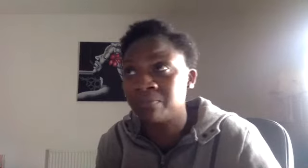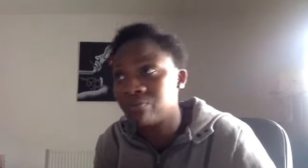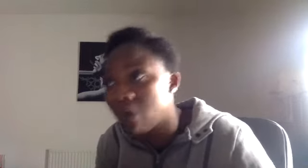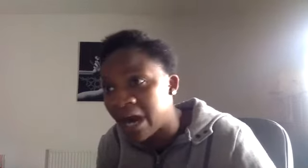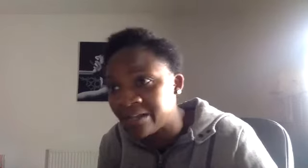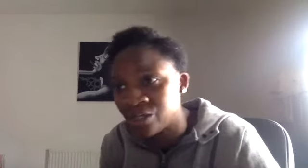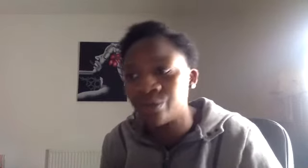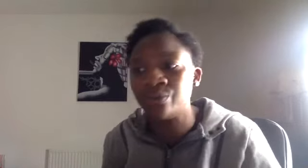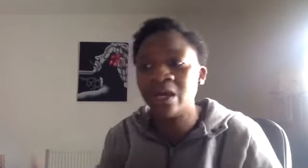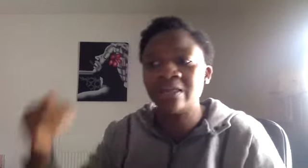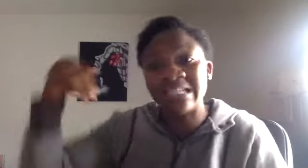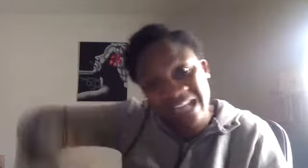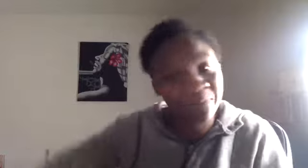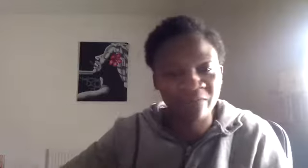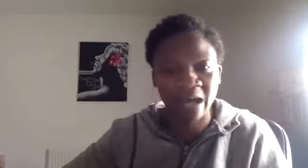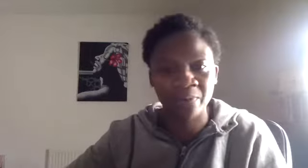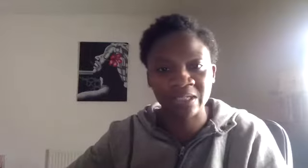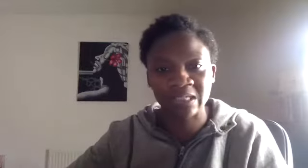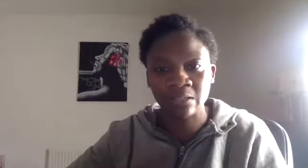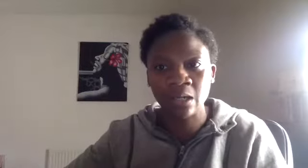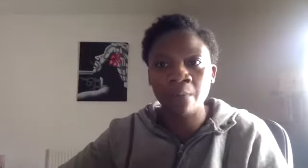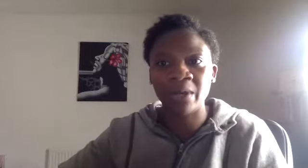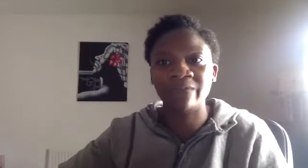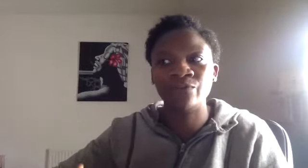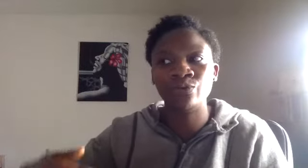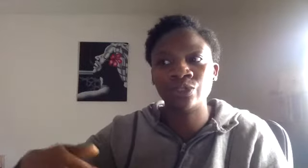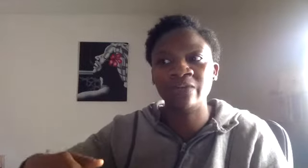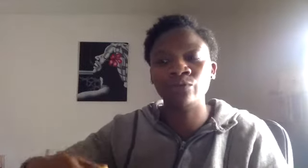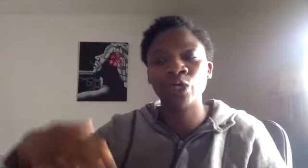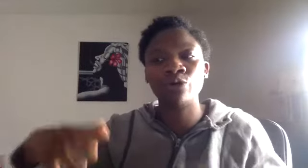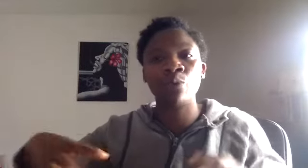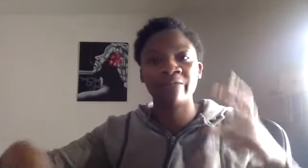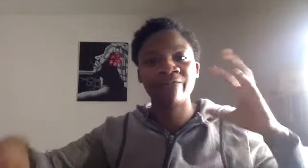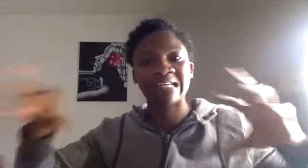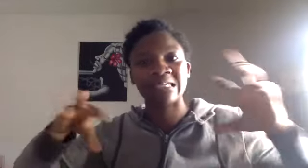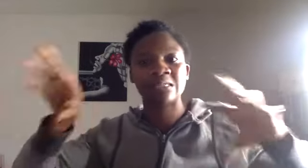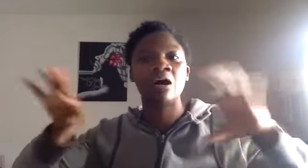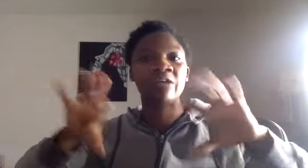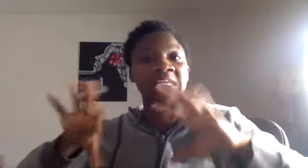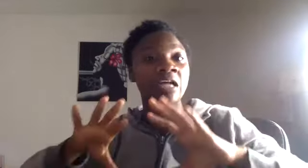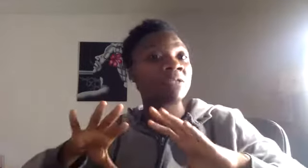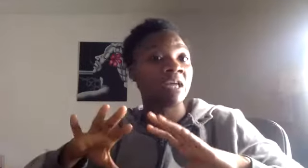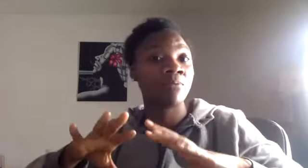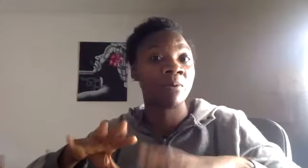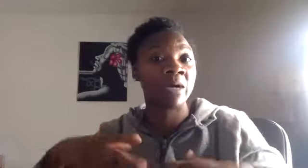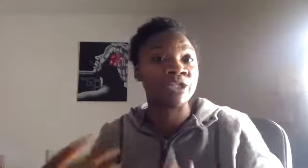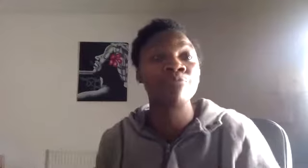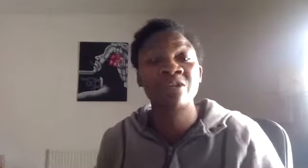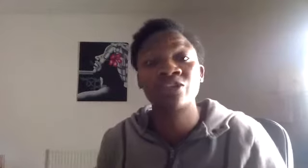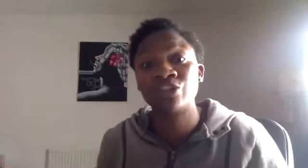pry to know the depth of that person, but if you, if you don't know what the facets are that lead up to their problem, I don't think that you